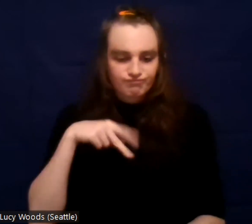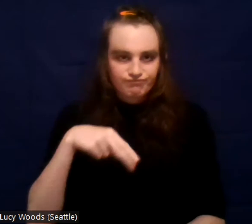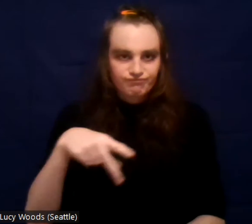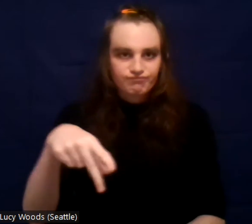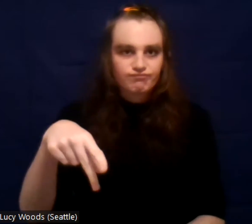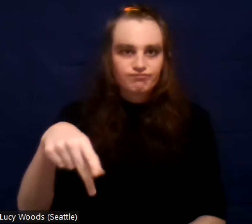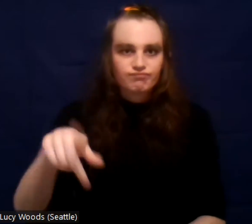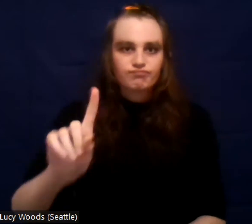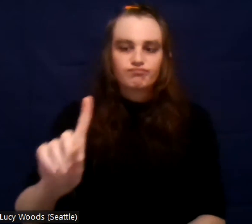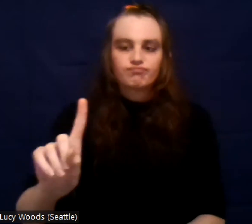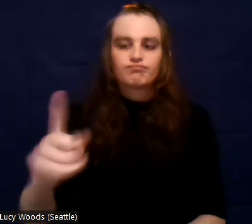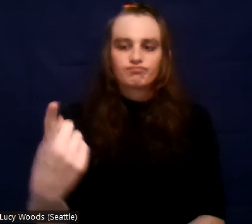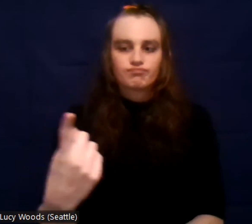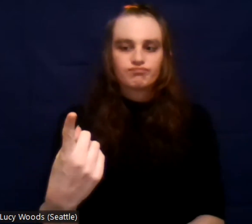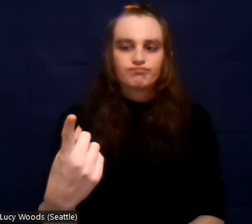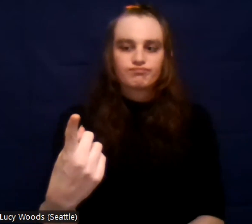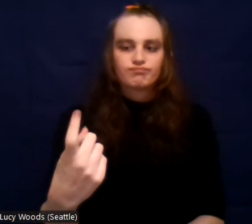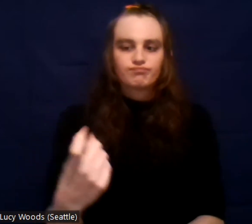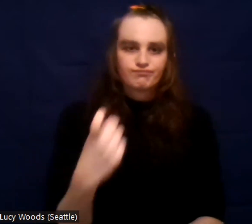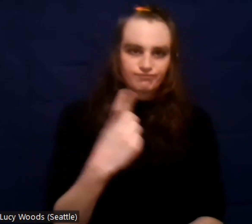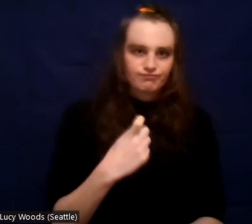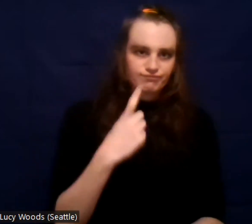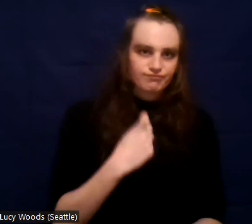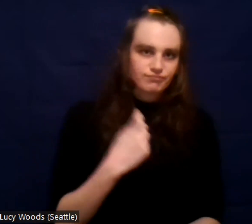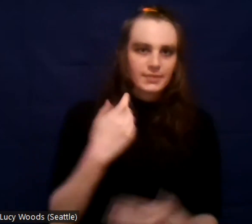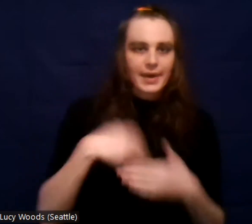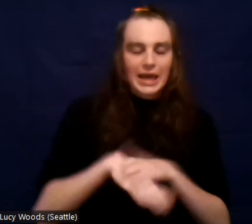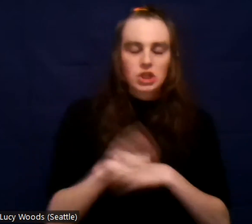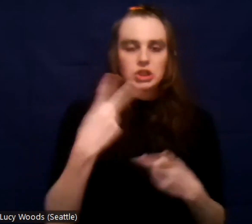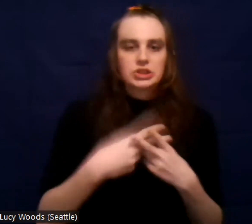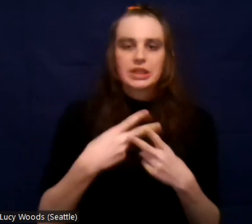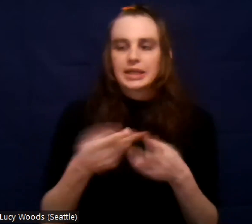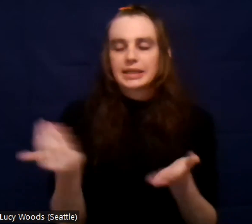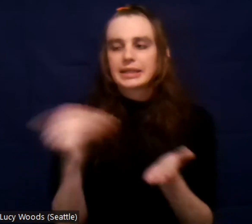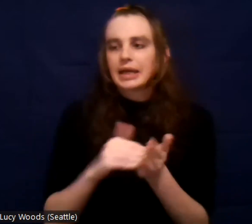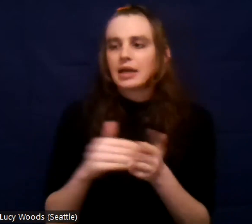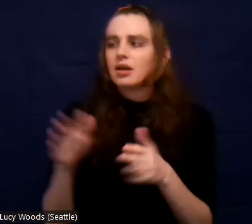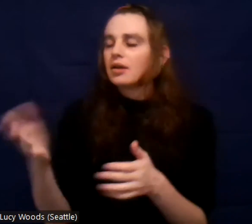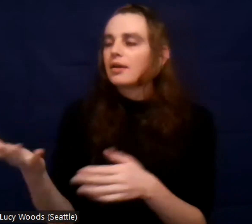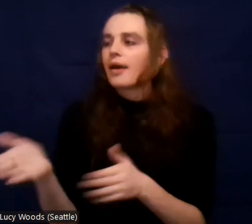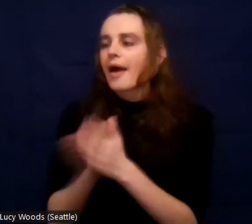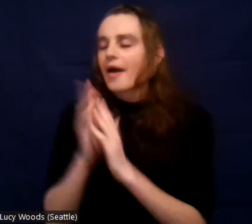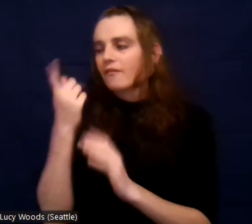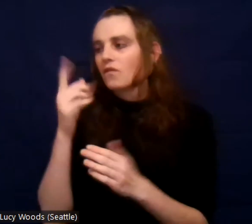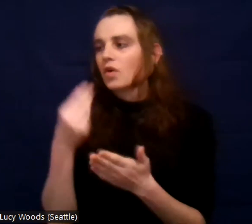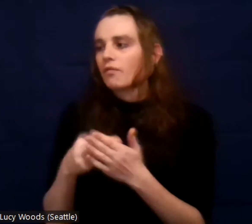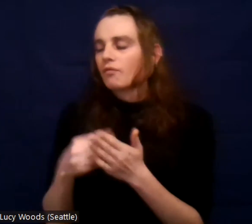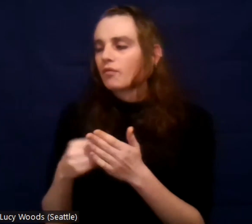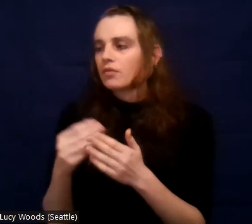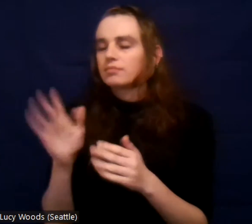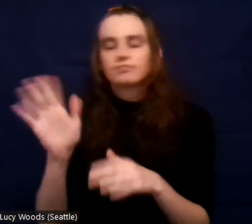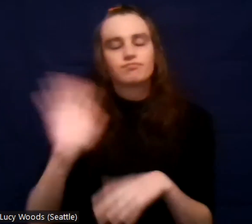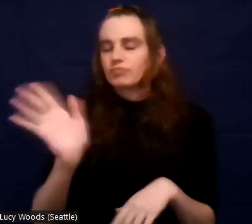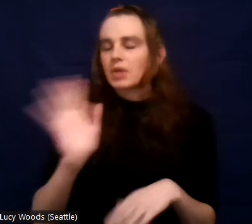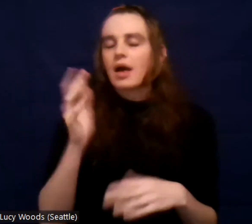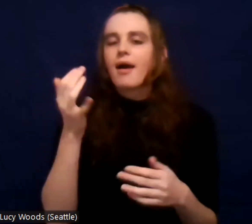that friend of mine that gave me that number before I went to jail, uh, he planted a seed for me. Um,